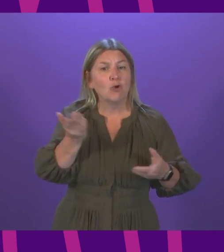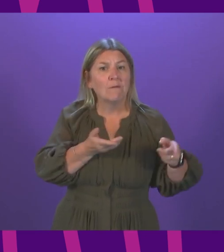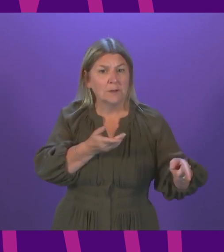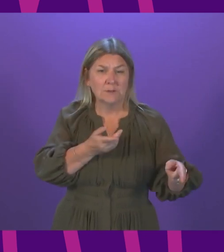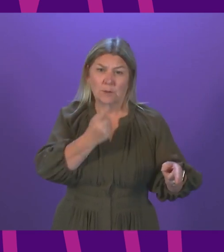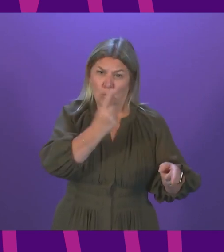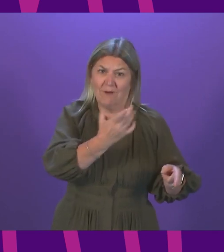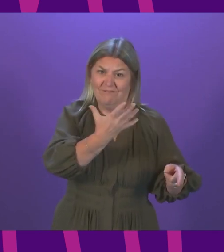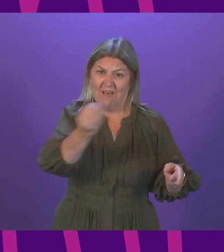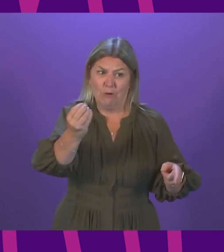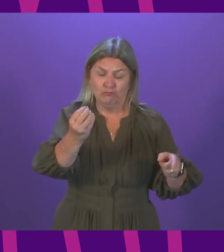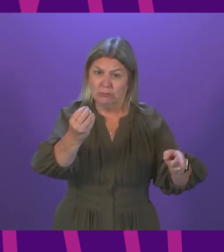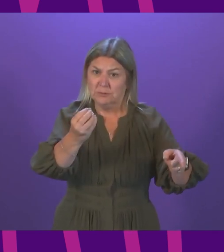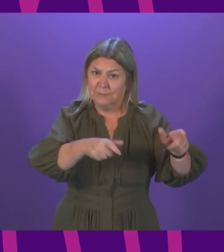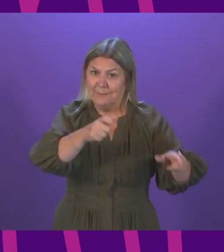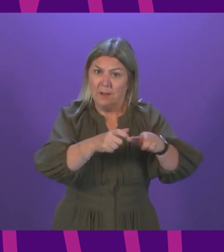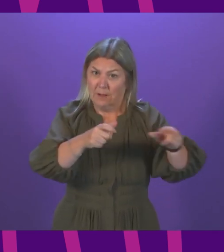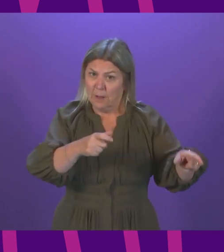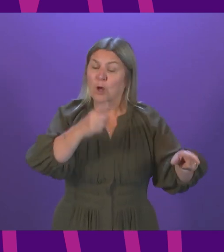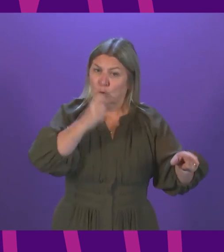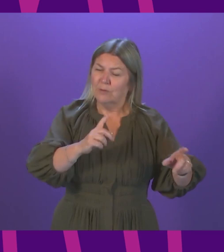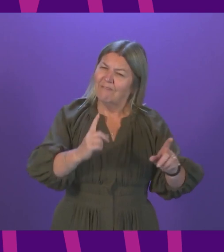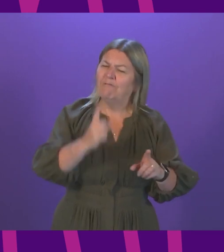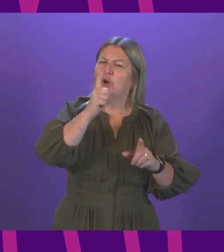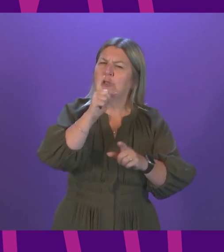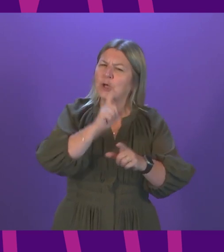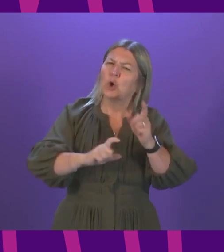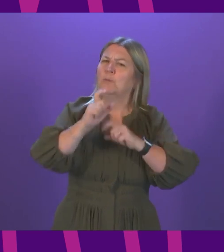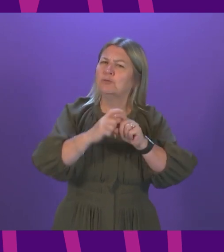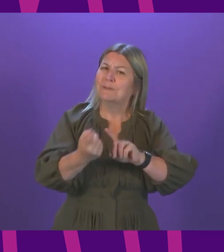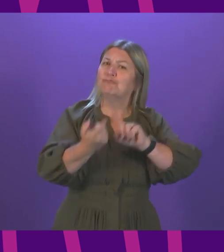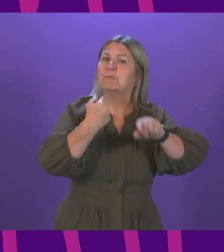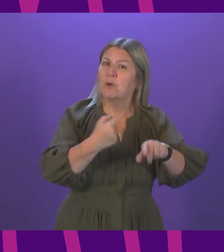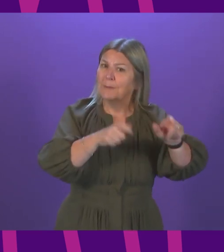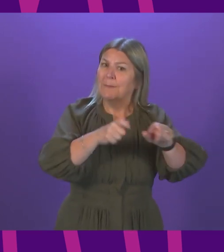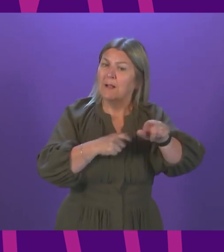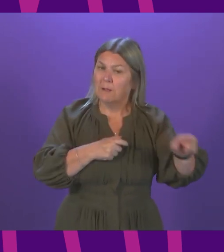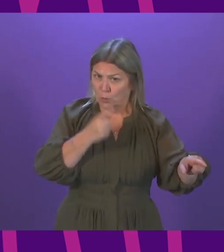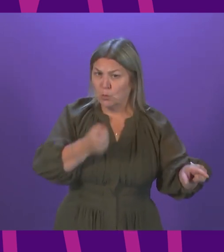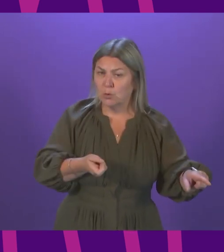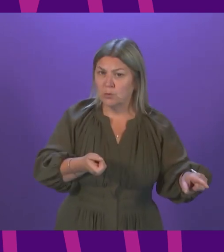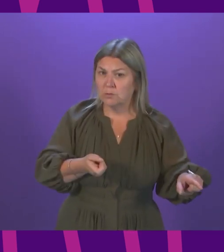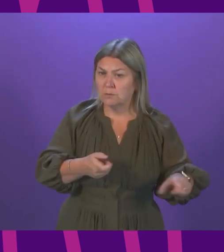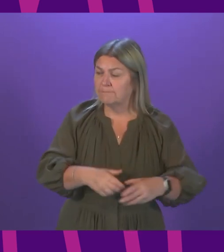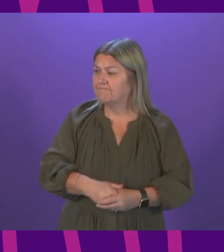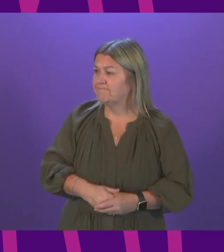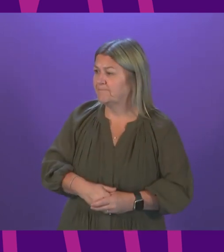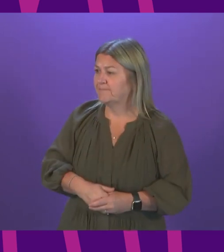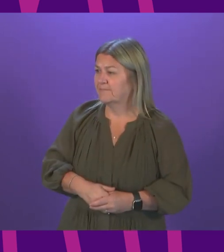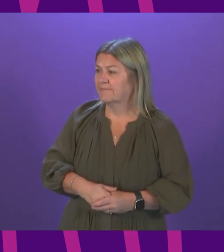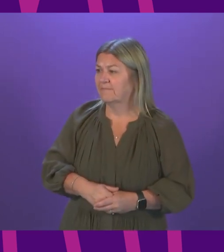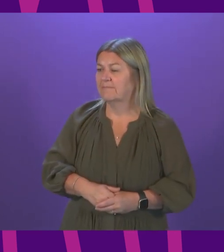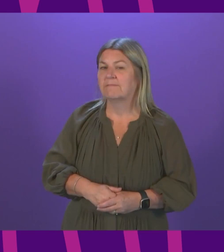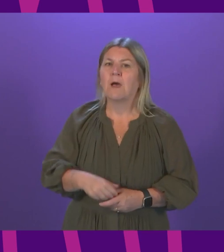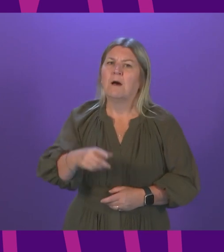community first responders to help tackle this crisis? The Secretary. I think Emma Roddick for this important question. The amazing